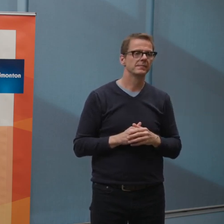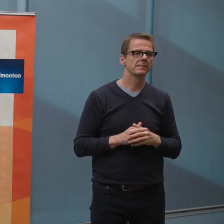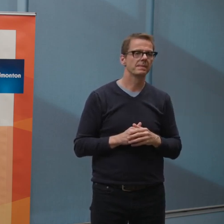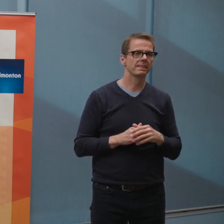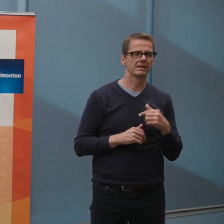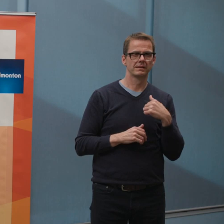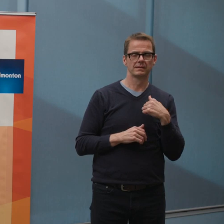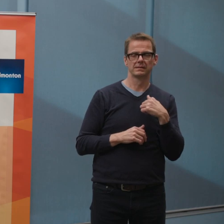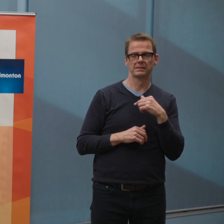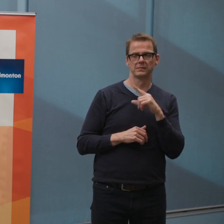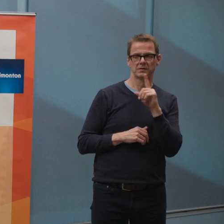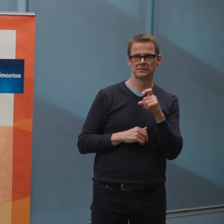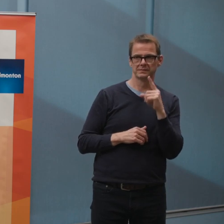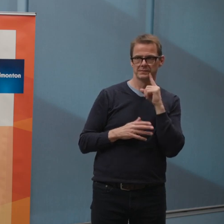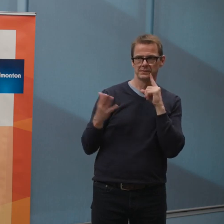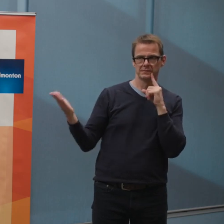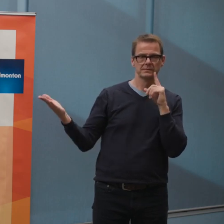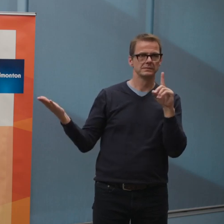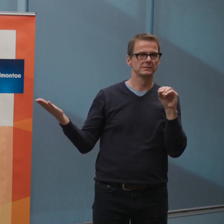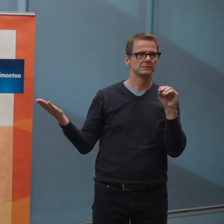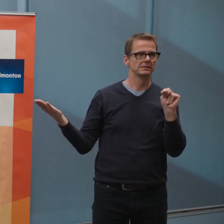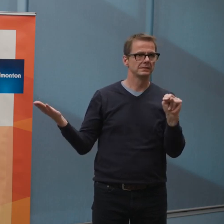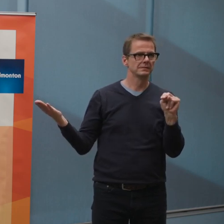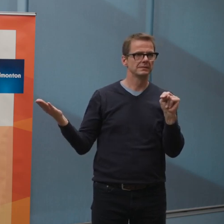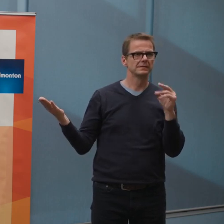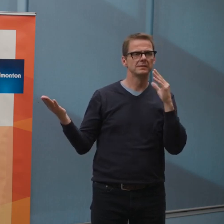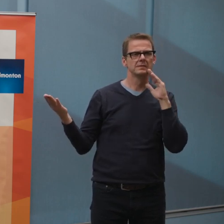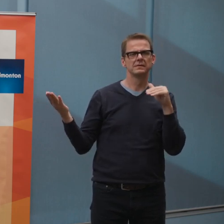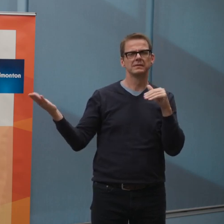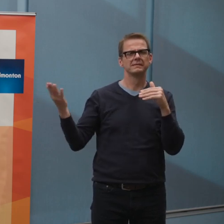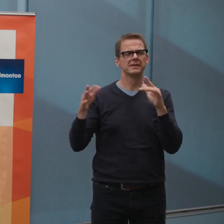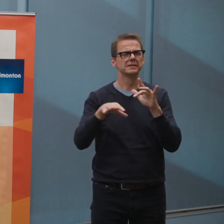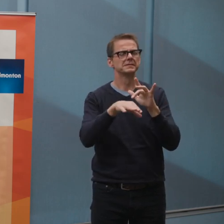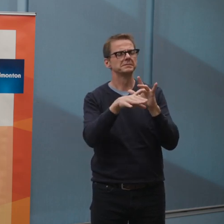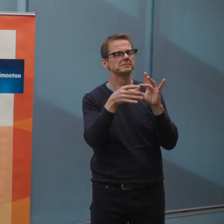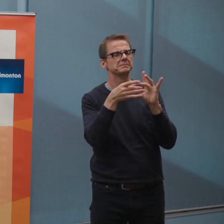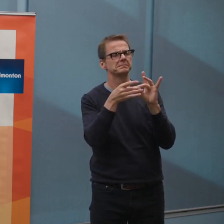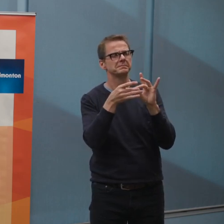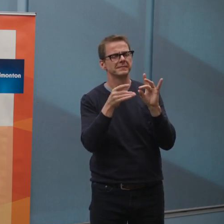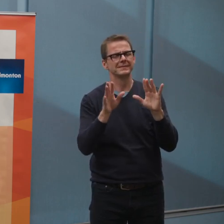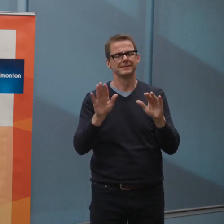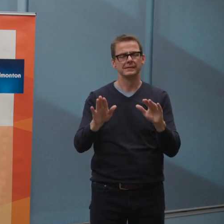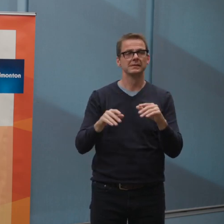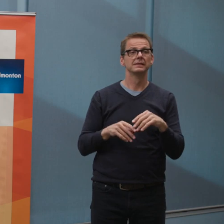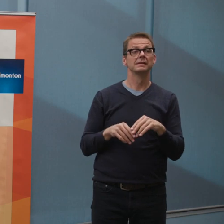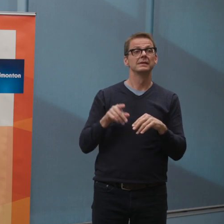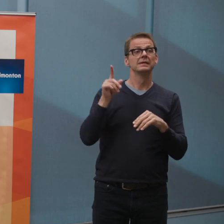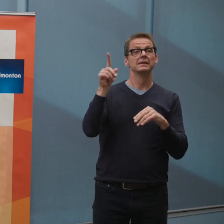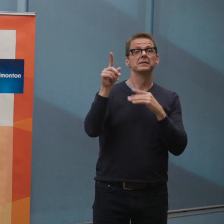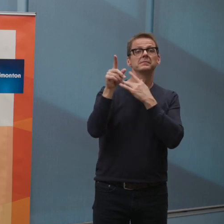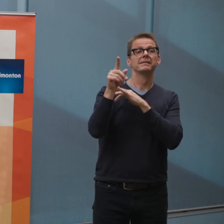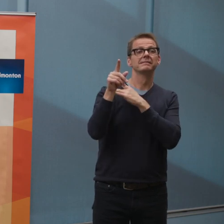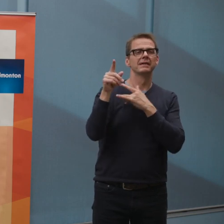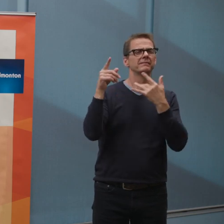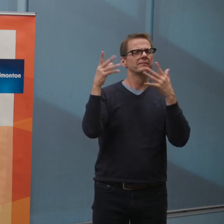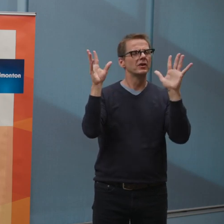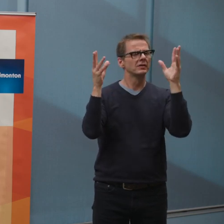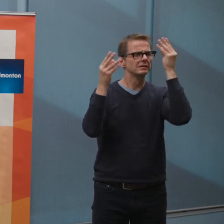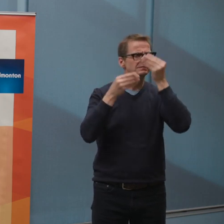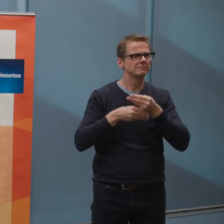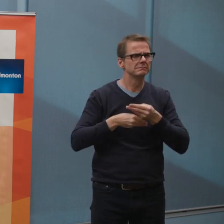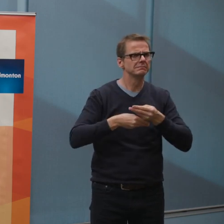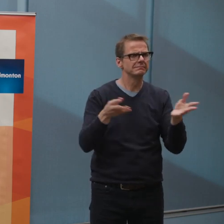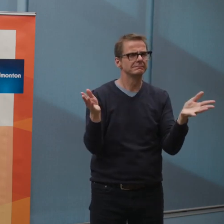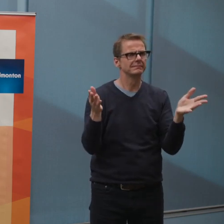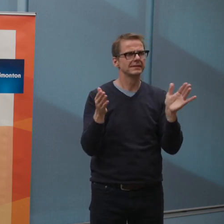your initial comments. So, the province announced stage one relaunch plans last week, and it appears the city and